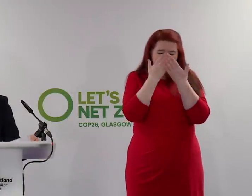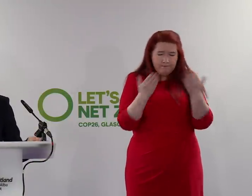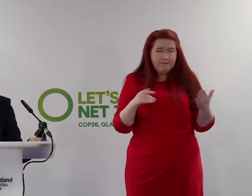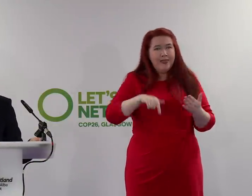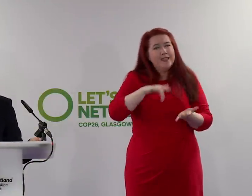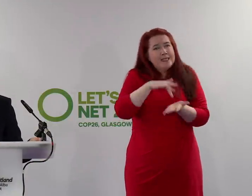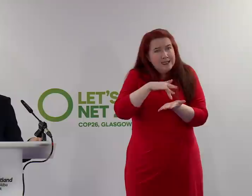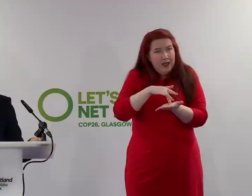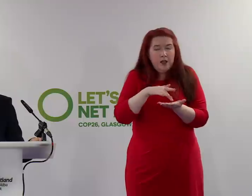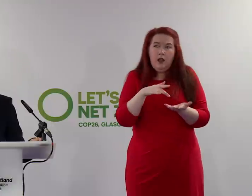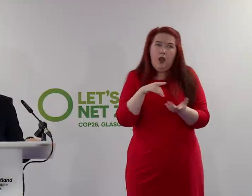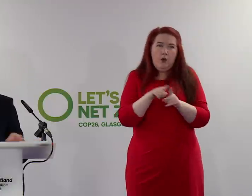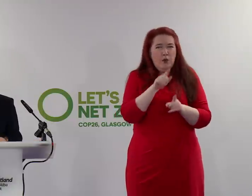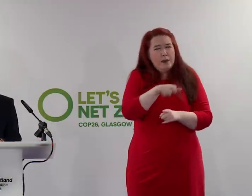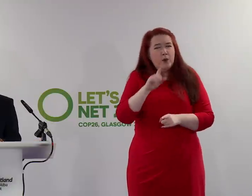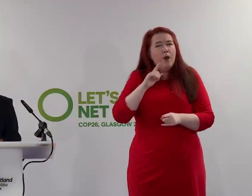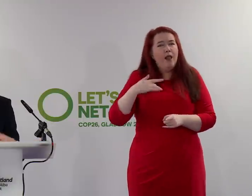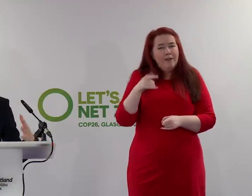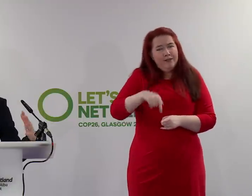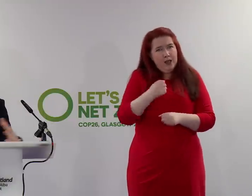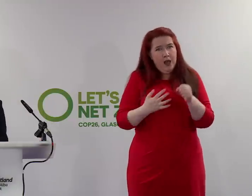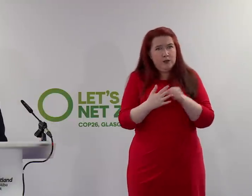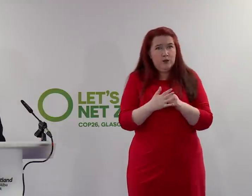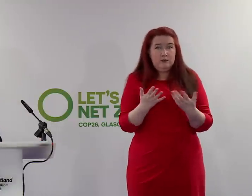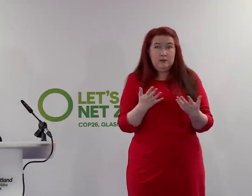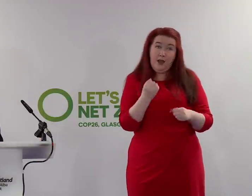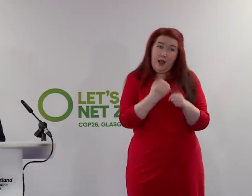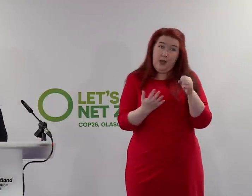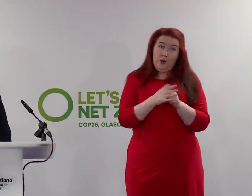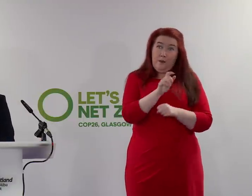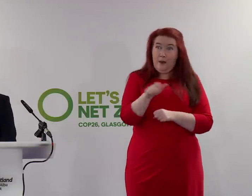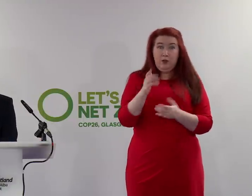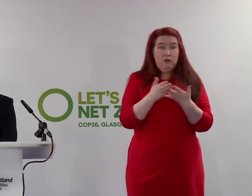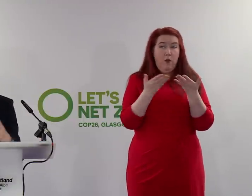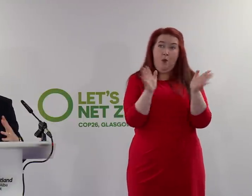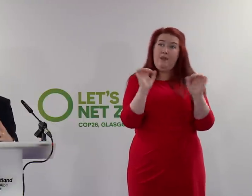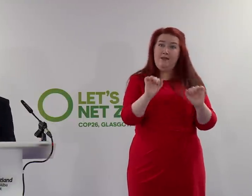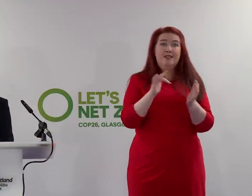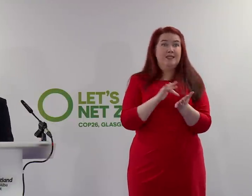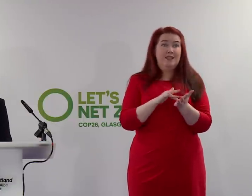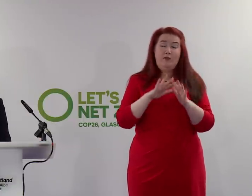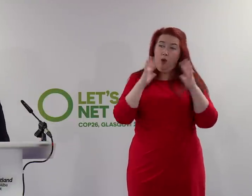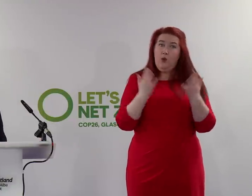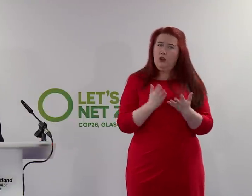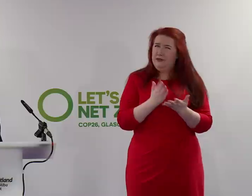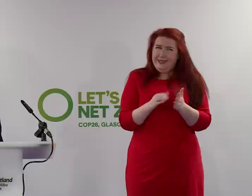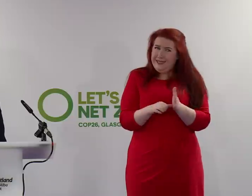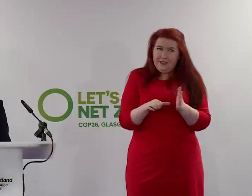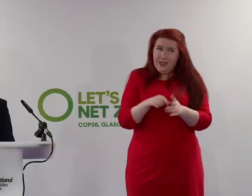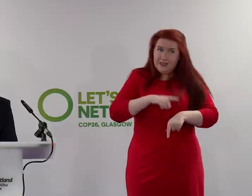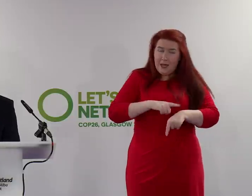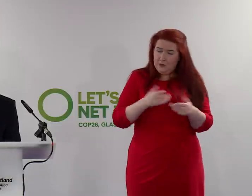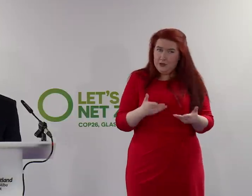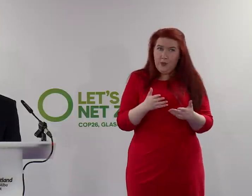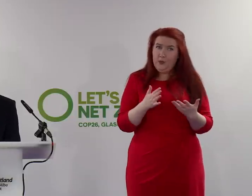people living in this city. The people of Glasgow are opening up their city to the world at what is a difficult time for everybody around